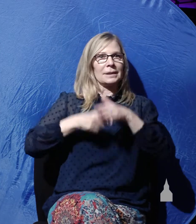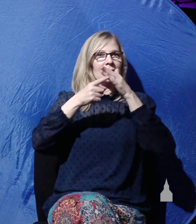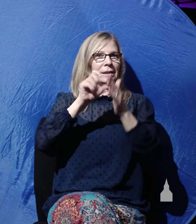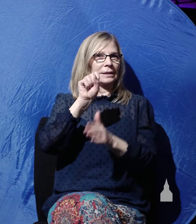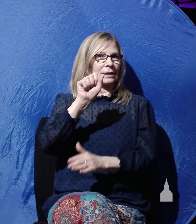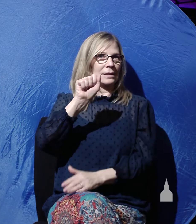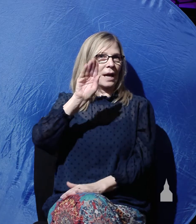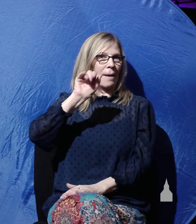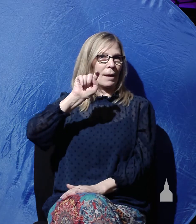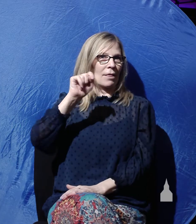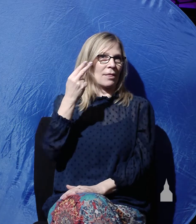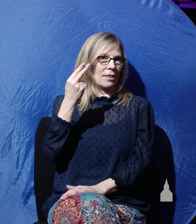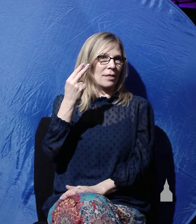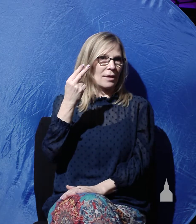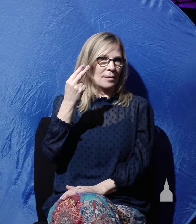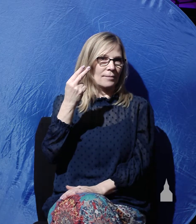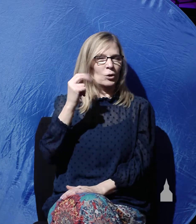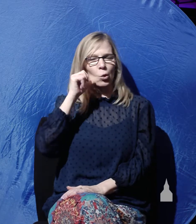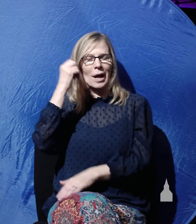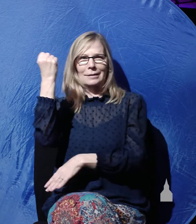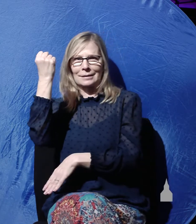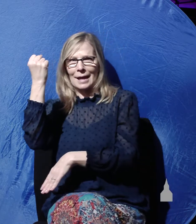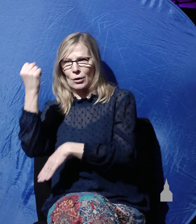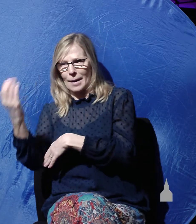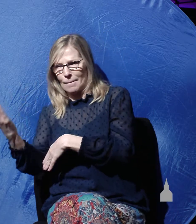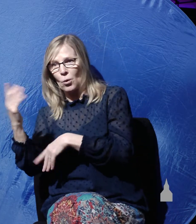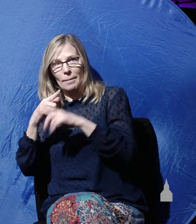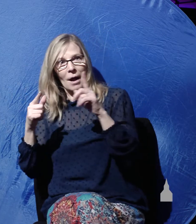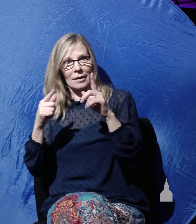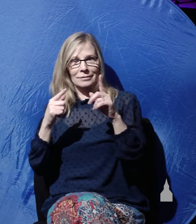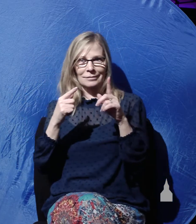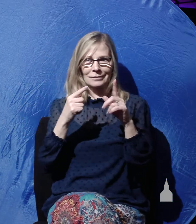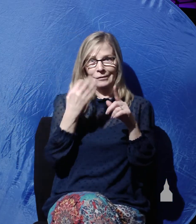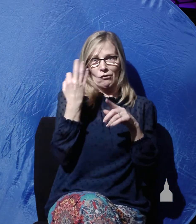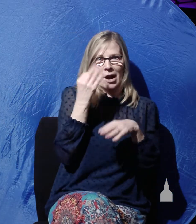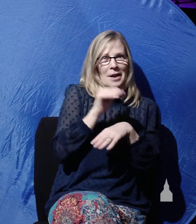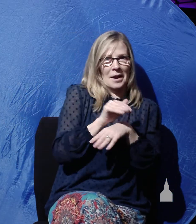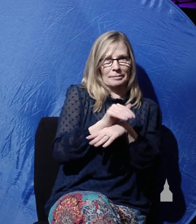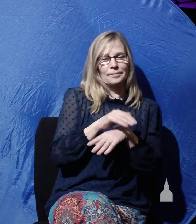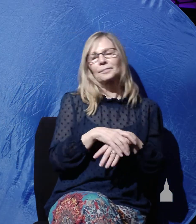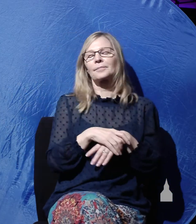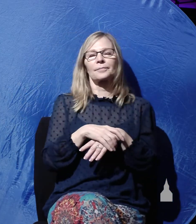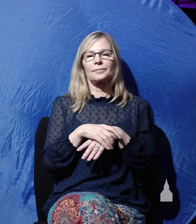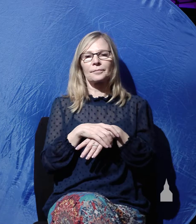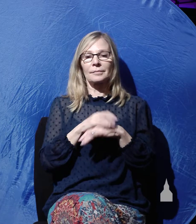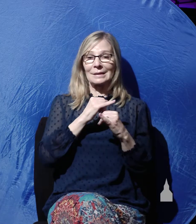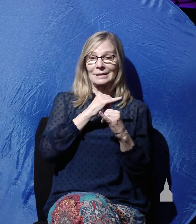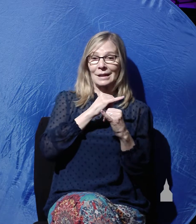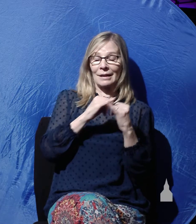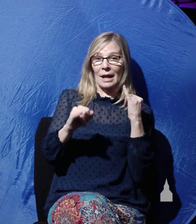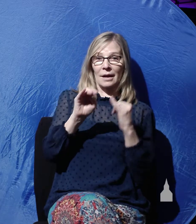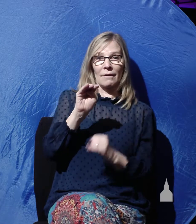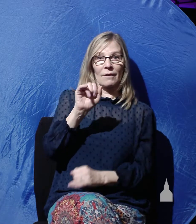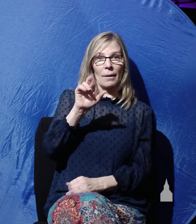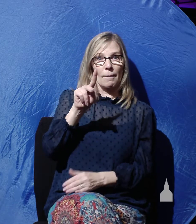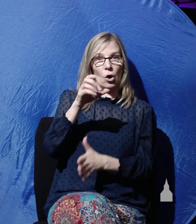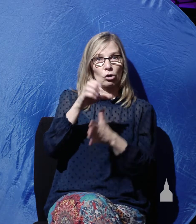morning, but Friday night. Now notice what we read looking back at the end of Mark chapter 15, verses 42